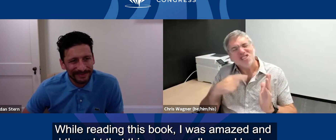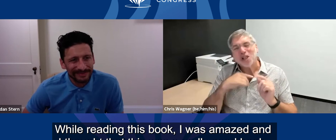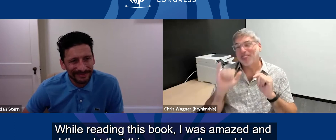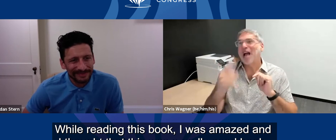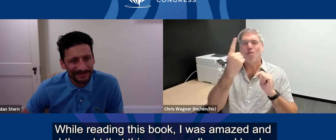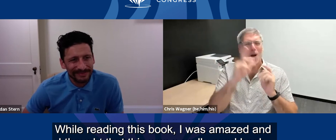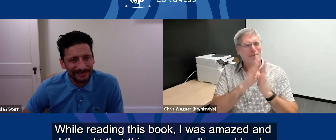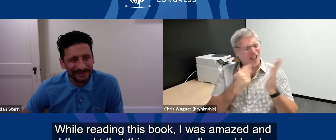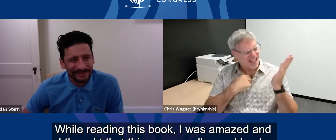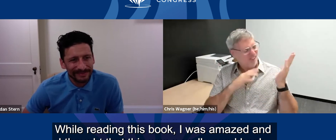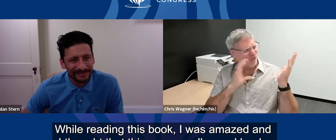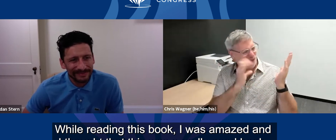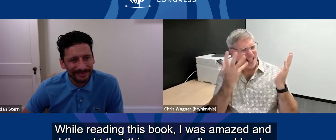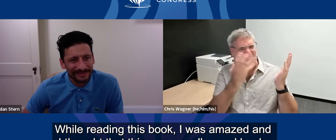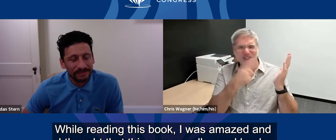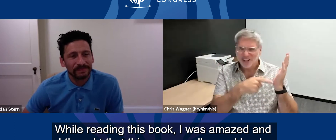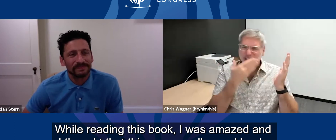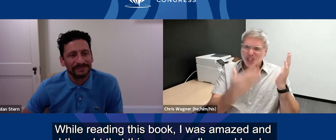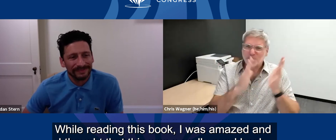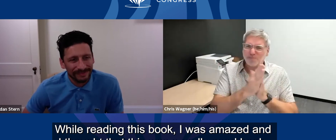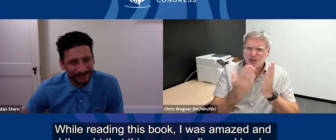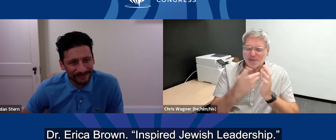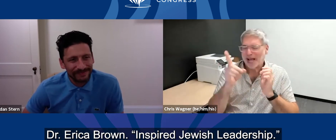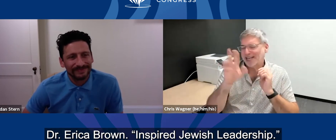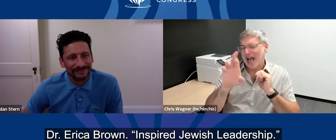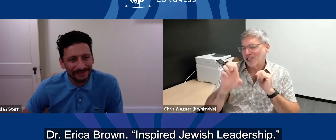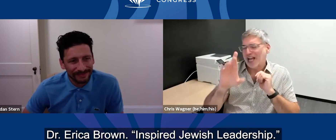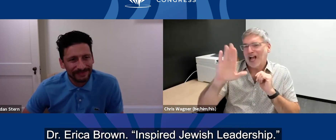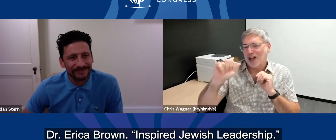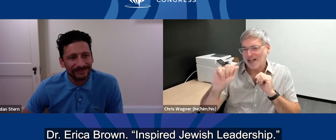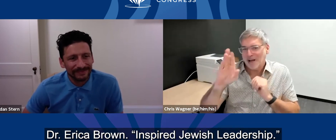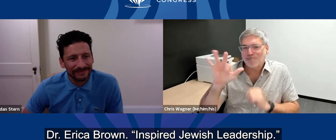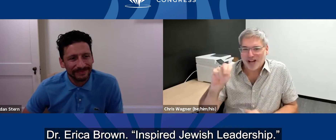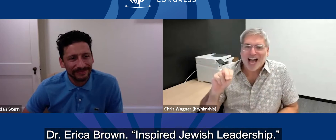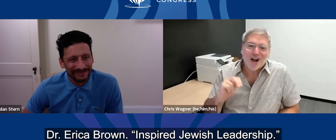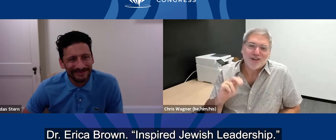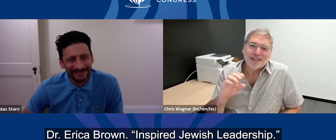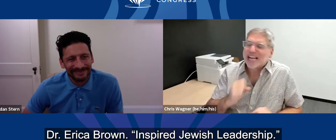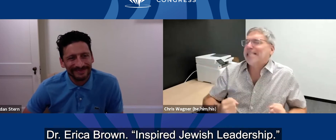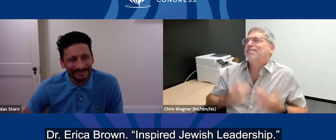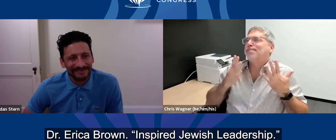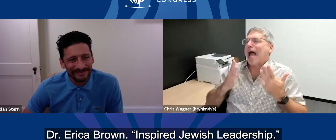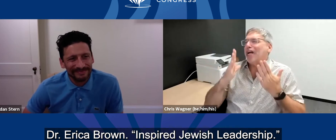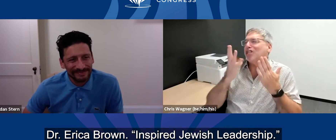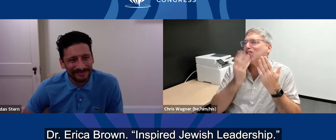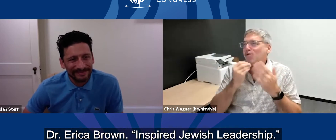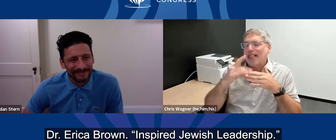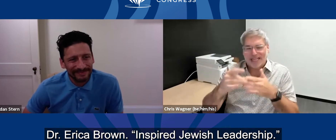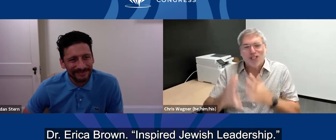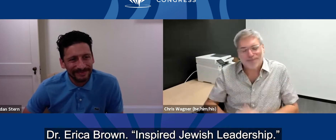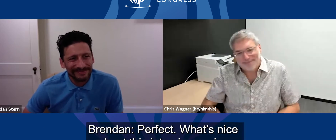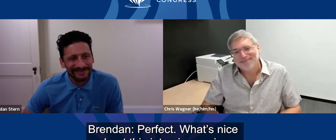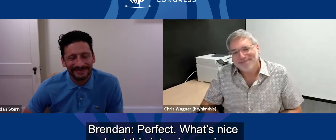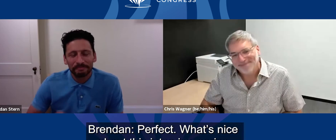book, I was amazed and thought this was a really good book. So it's Dr. Erica Brown called Inspired Jewish